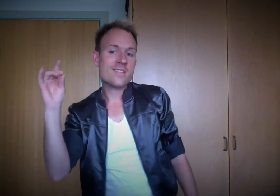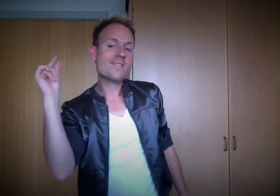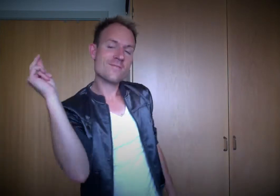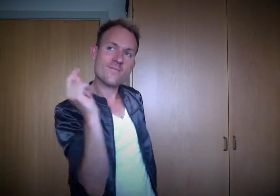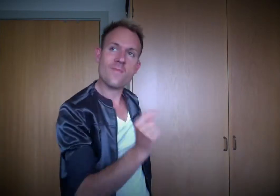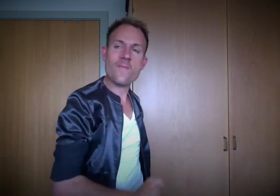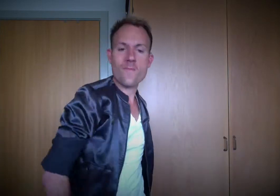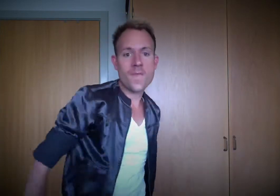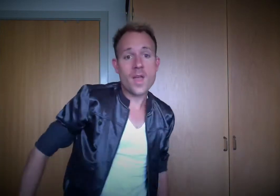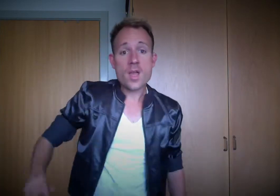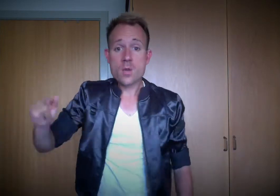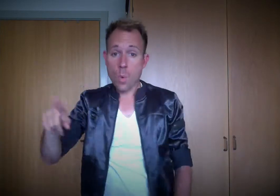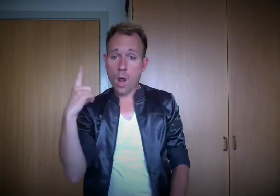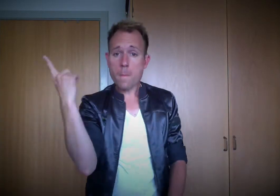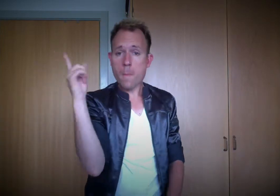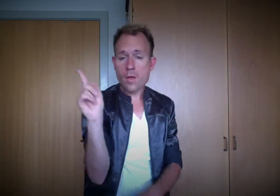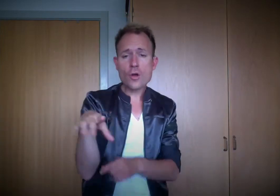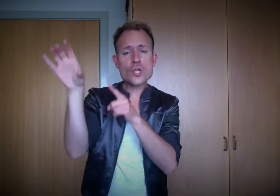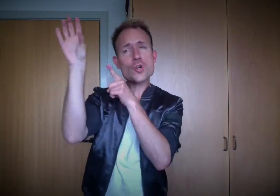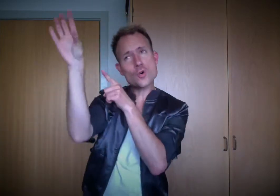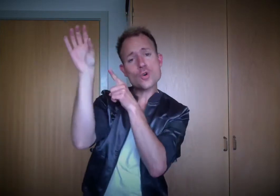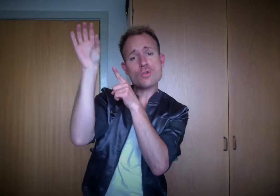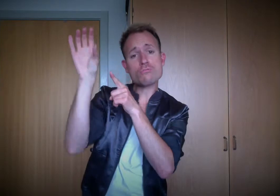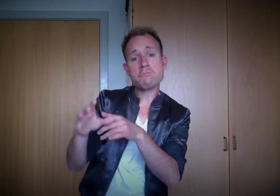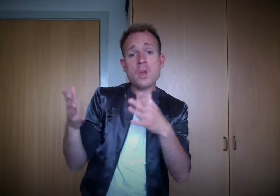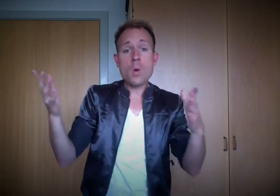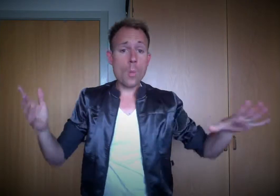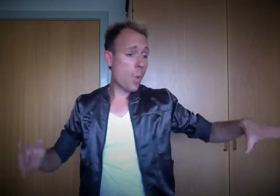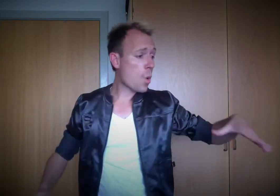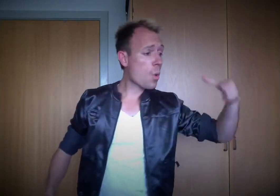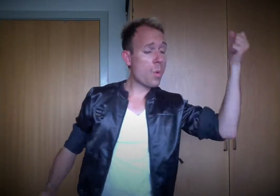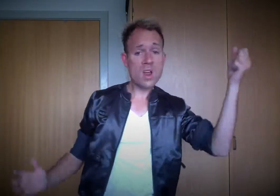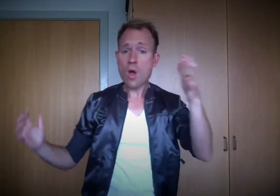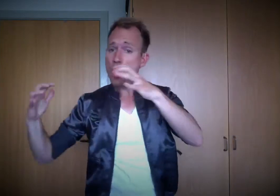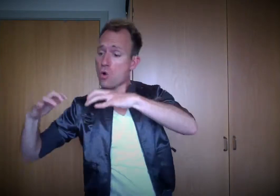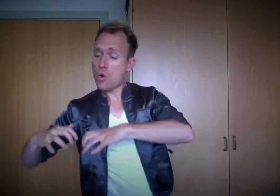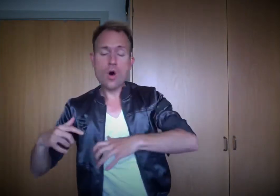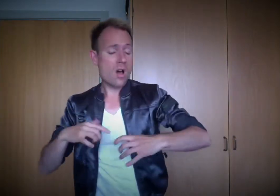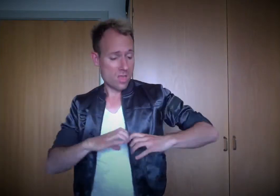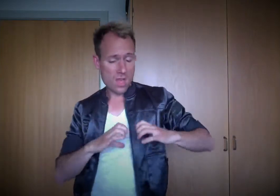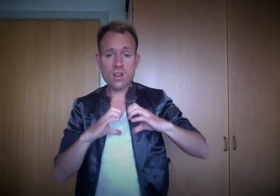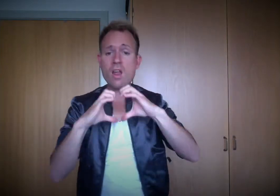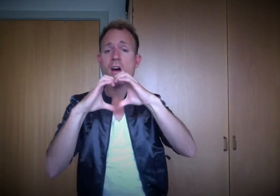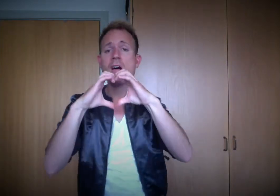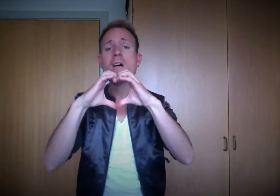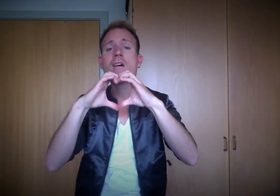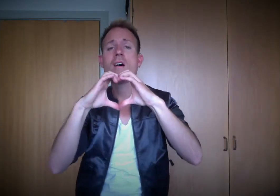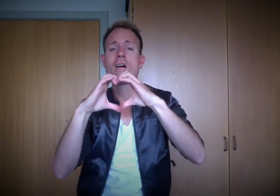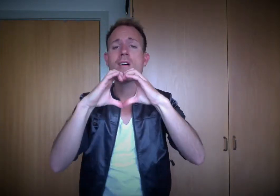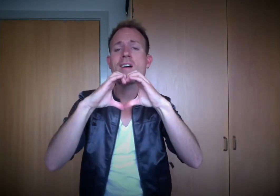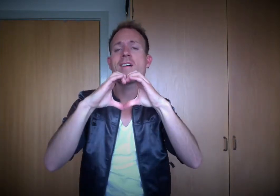This is our moment of truth Either we win or we lose this love